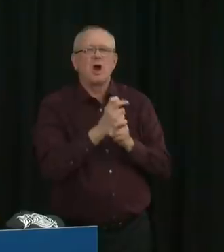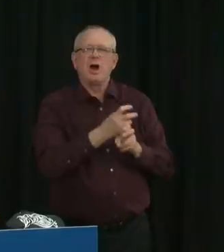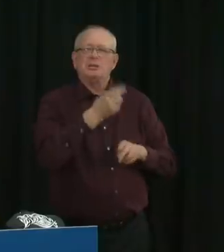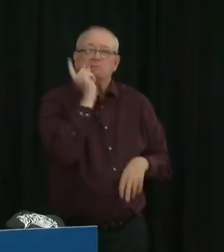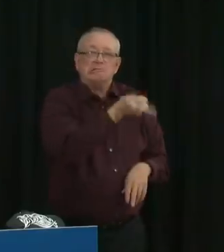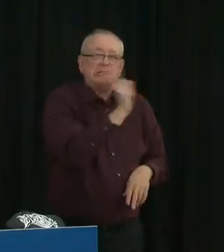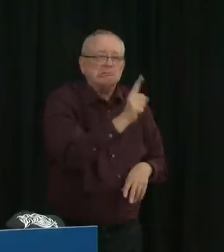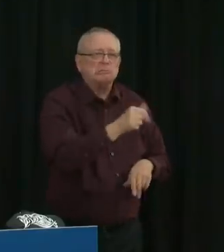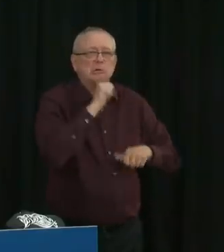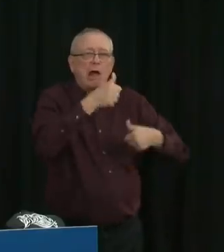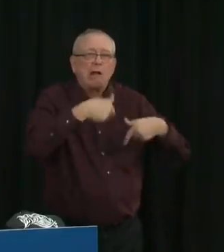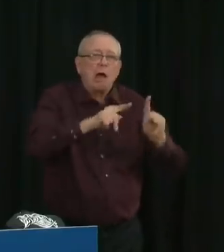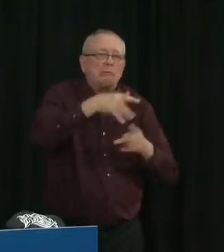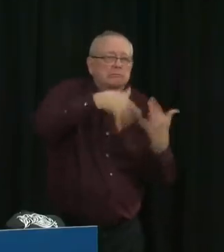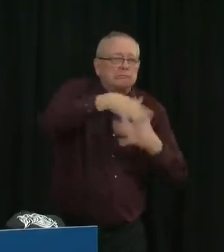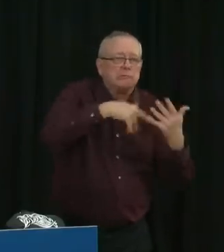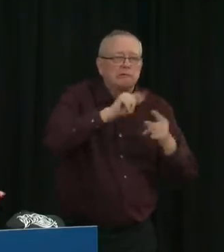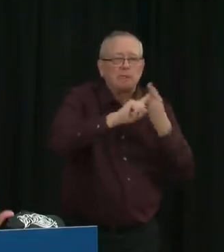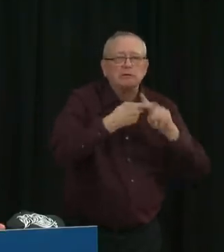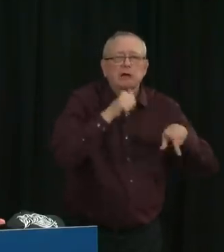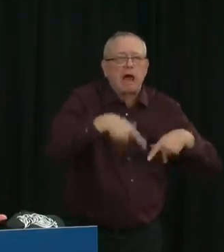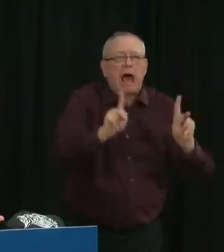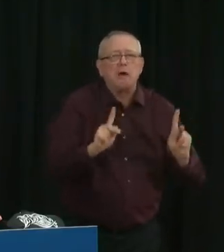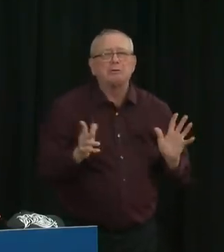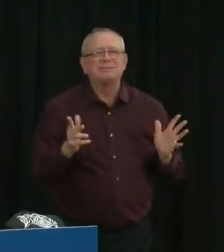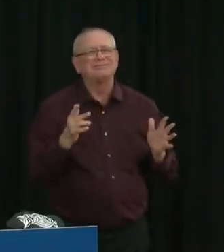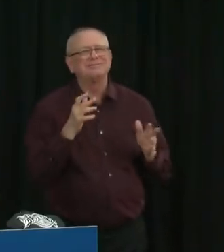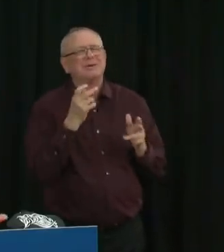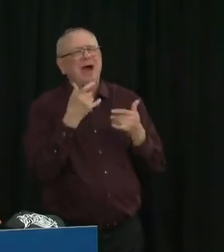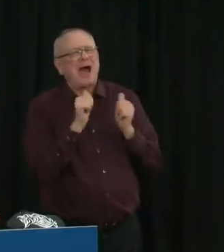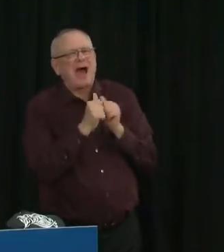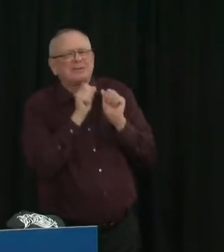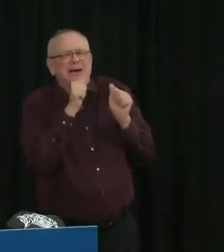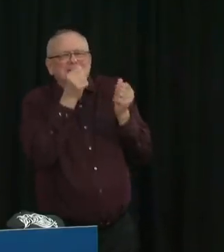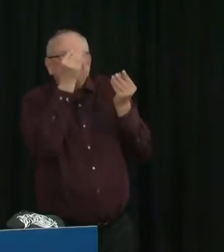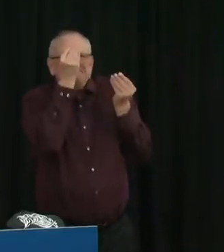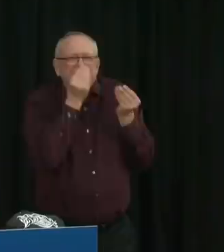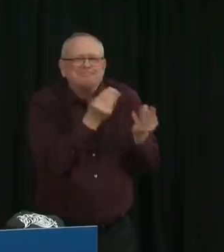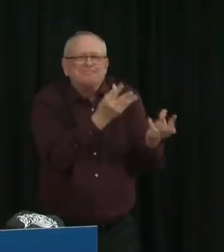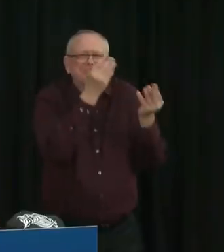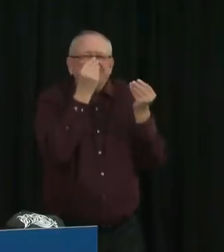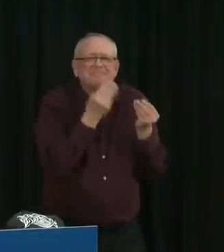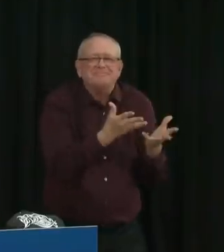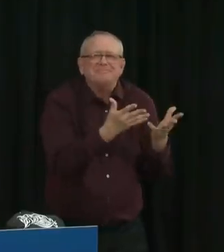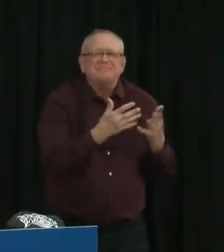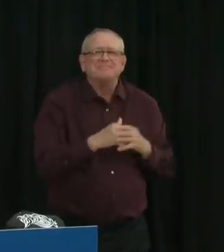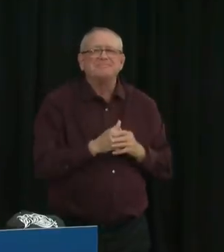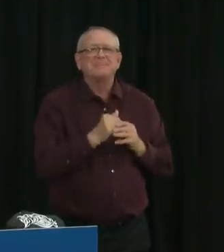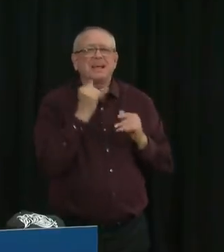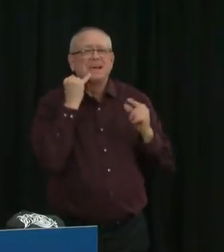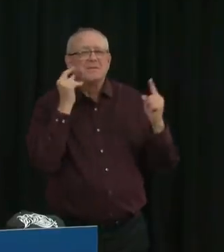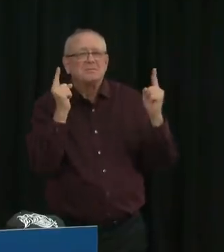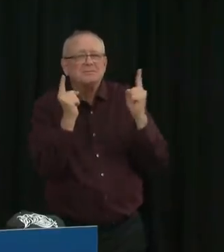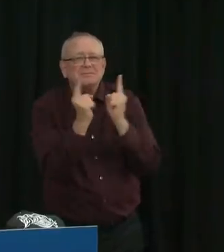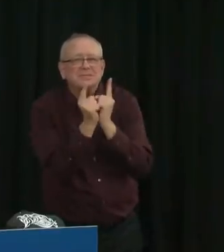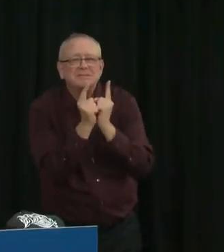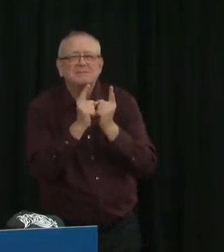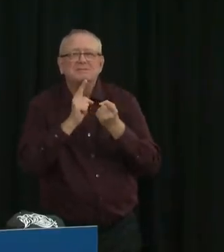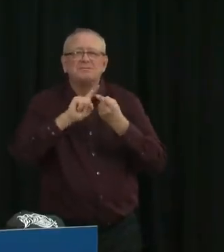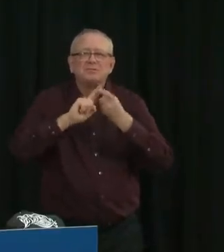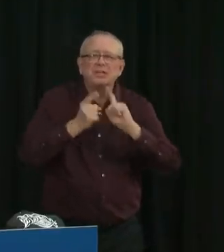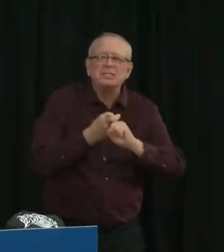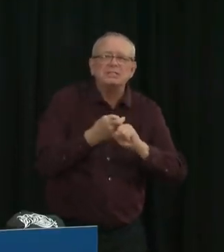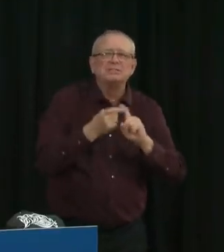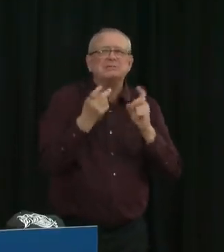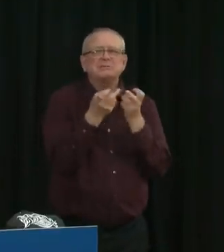wanting to work on how we can give information about how to safely gather and how that might be delivered in a way that